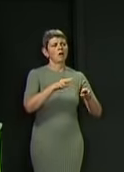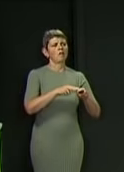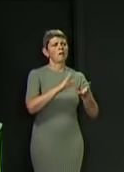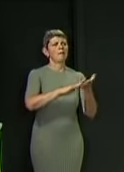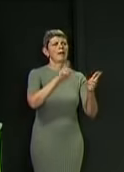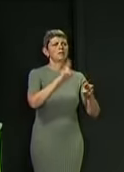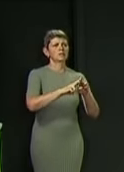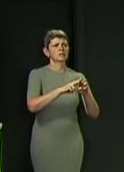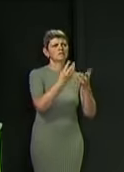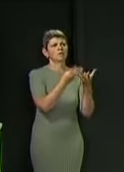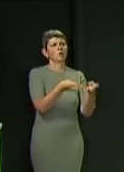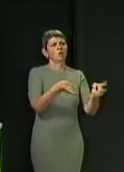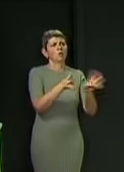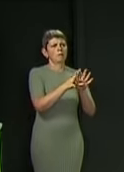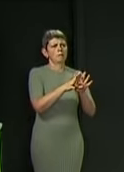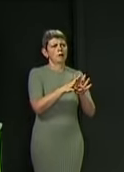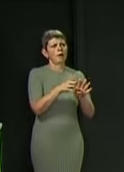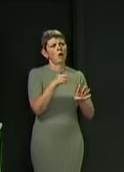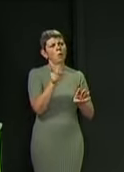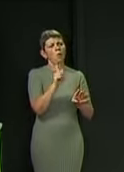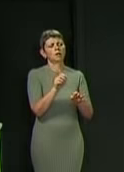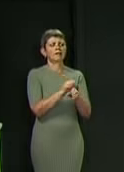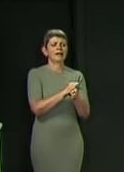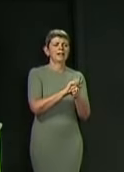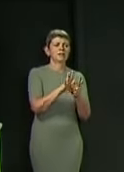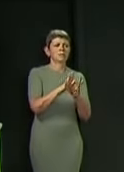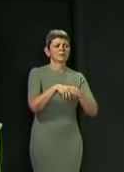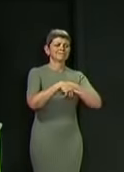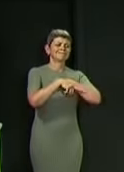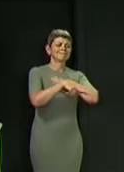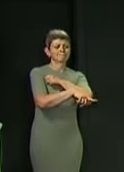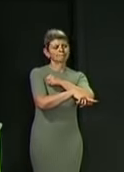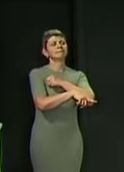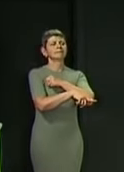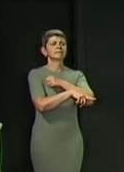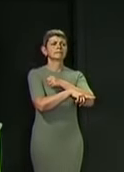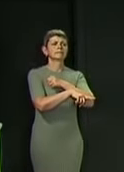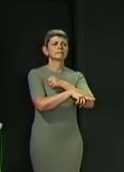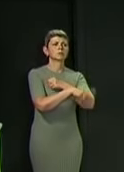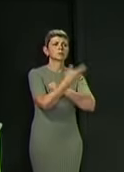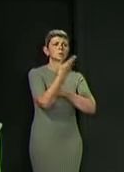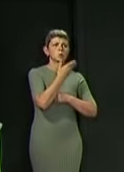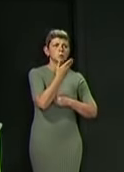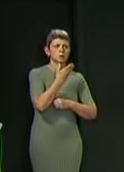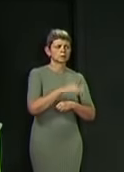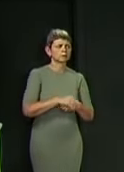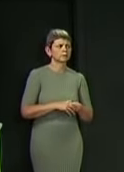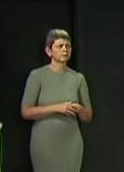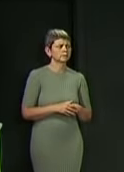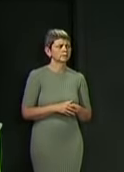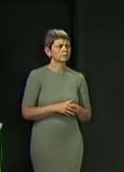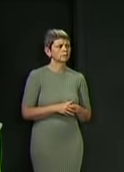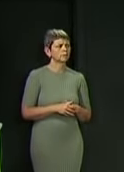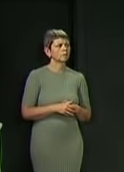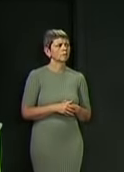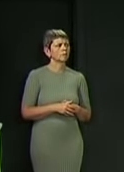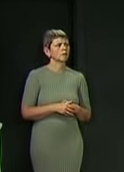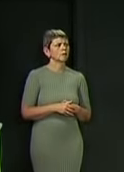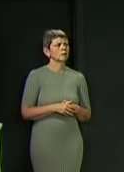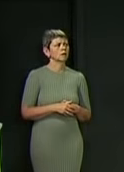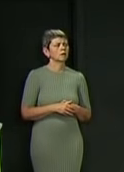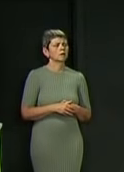of Edinburgh's most deprived schools or schools in one of the most deprived areas, who says, and I quote,